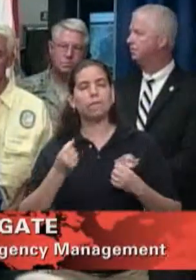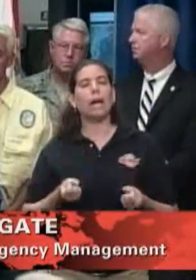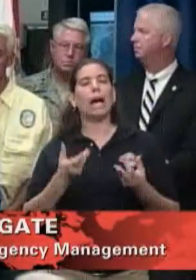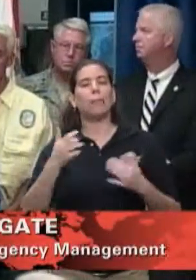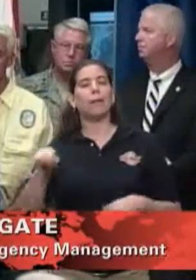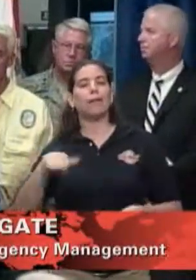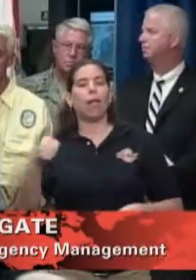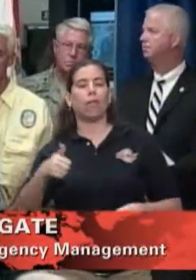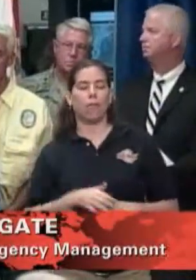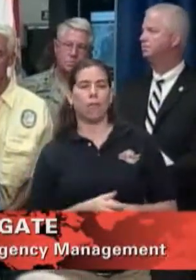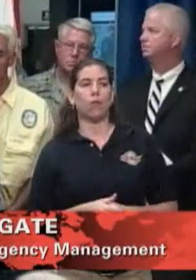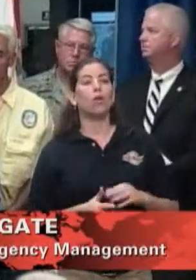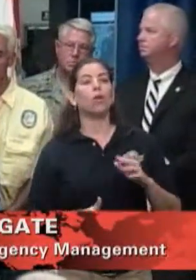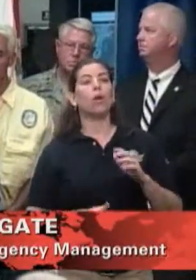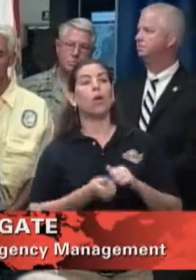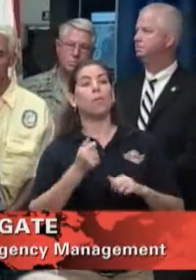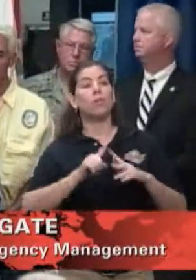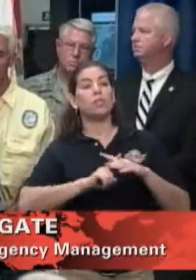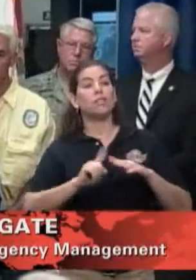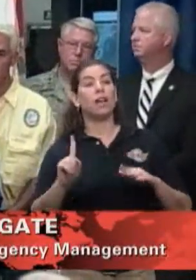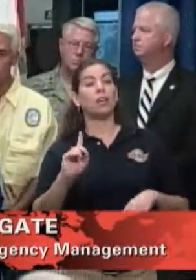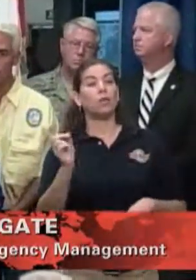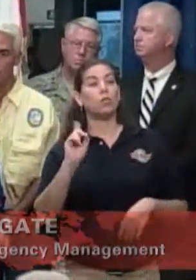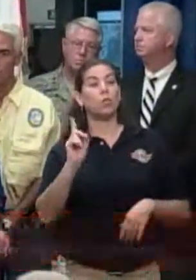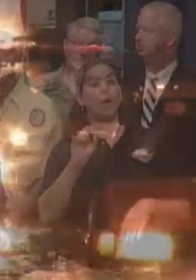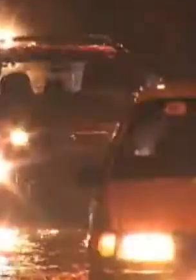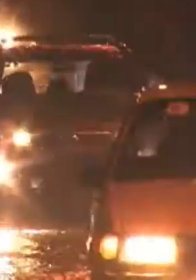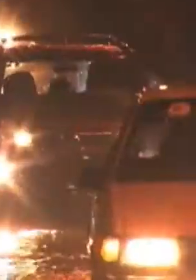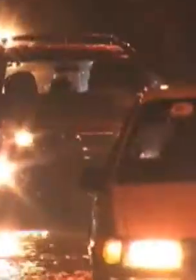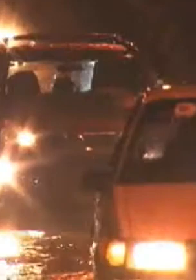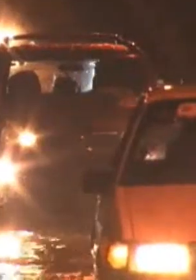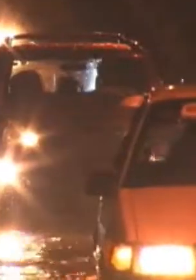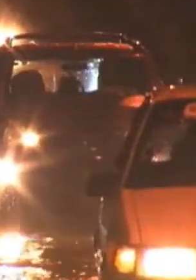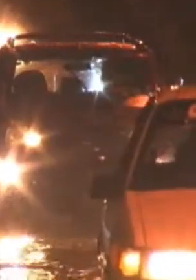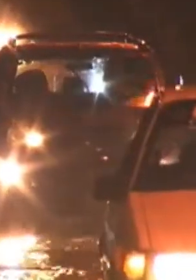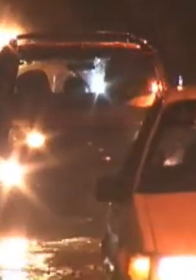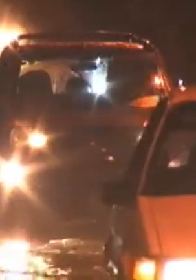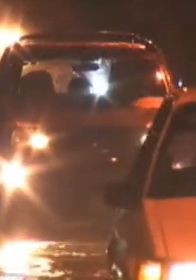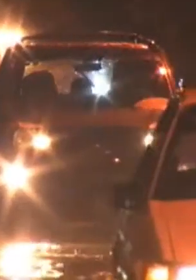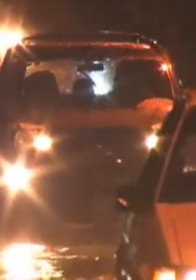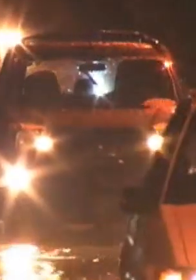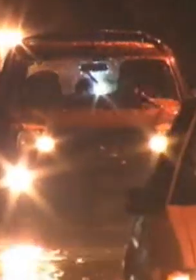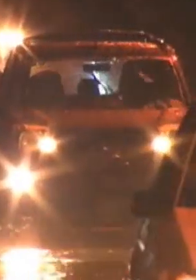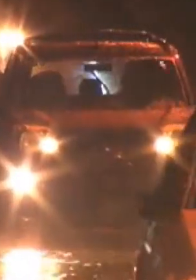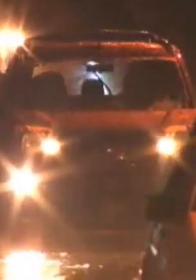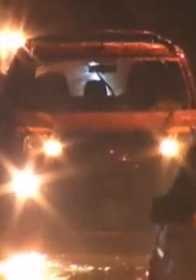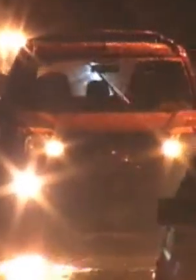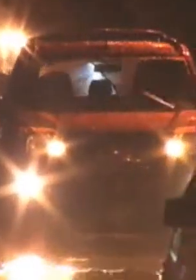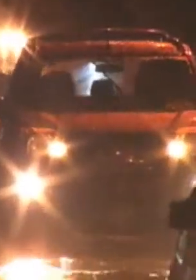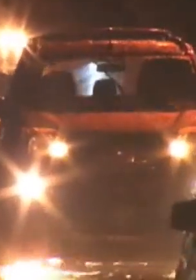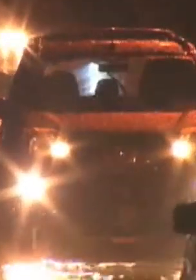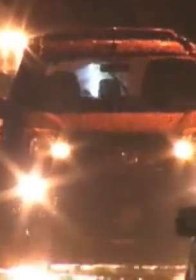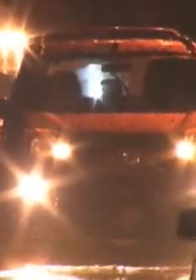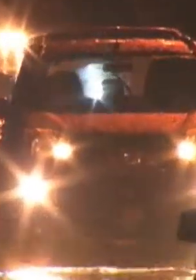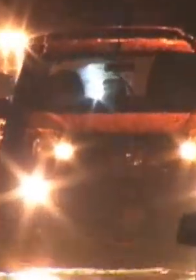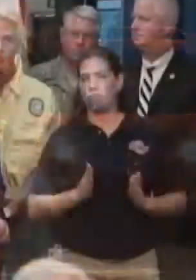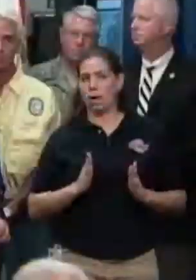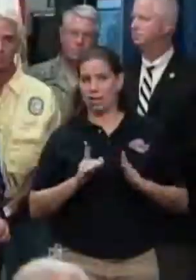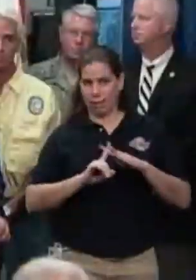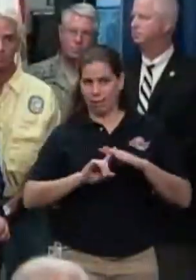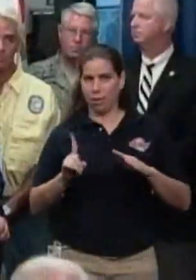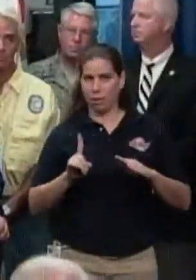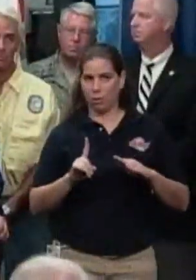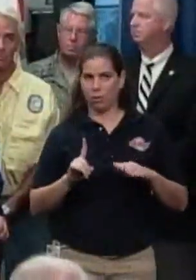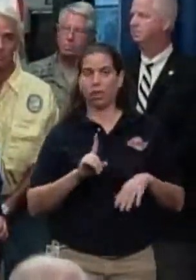Most of the evacuations were in southwest Florida. Again, the Keys had the evacuation for the non-residents and stuff. And we expect at the 11